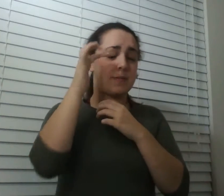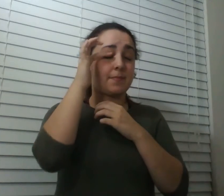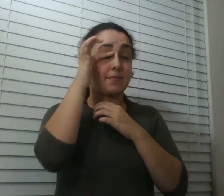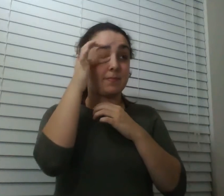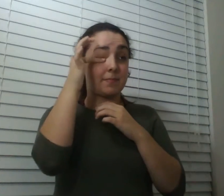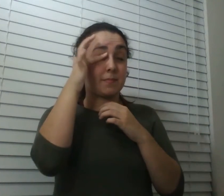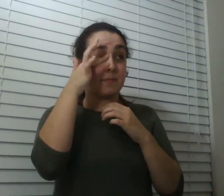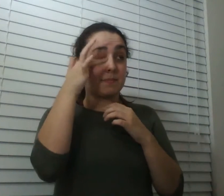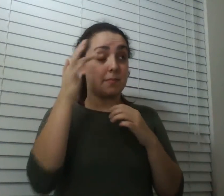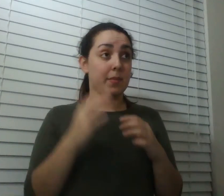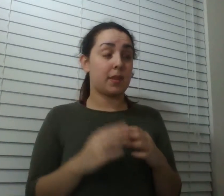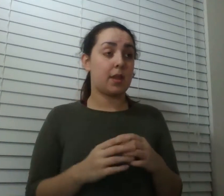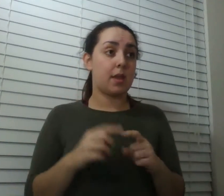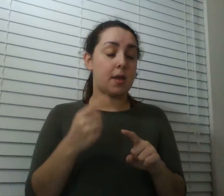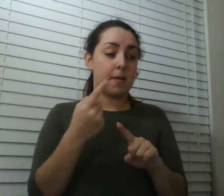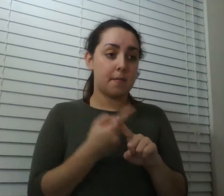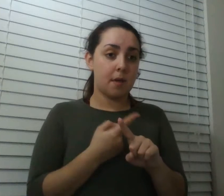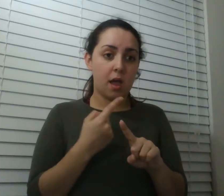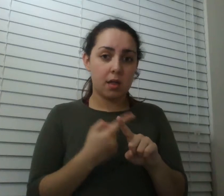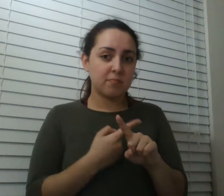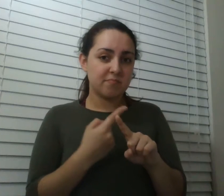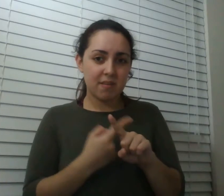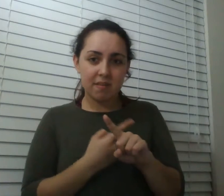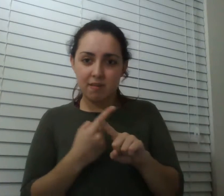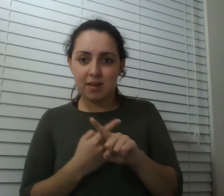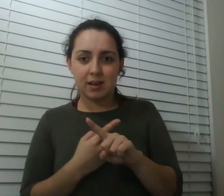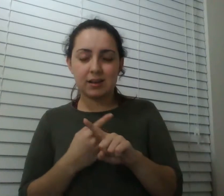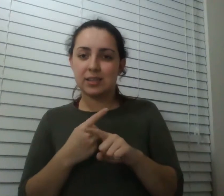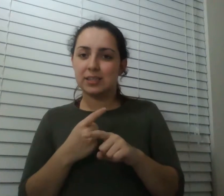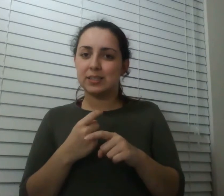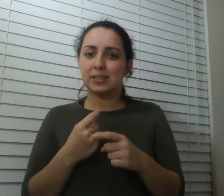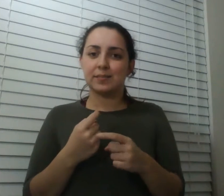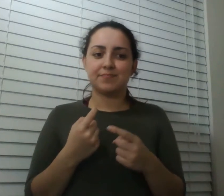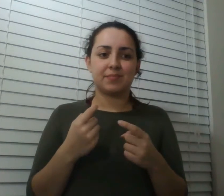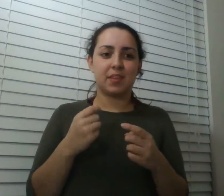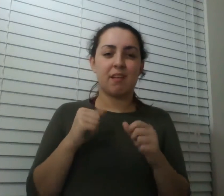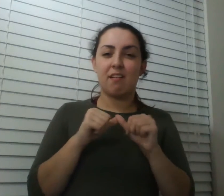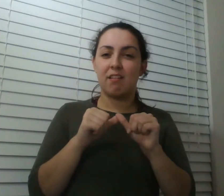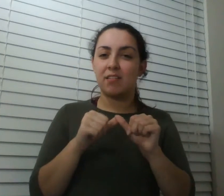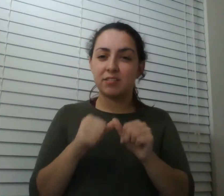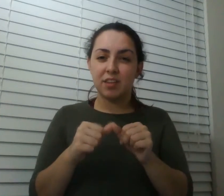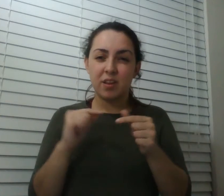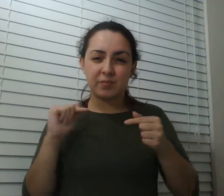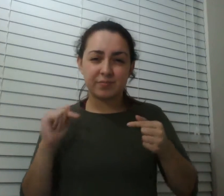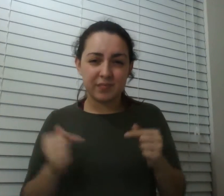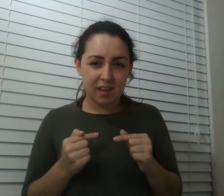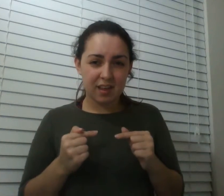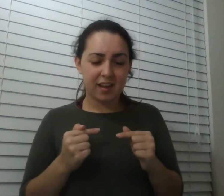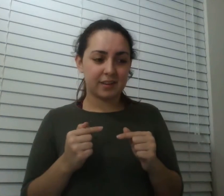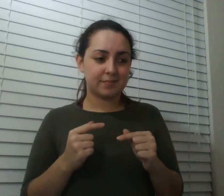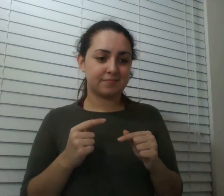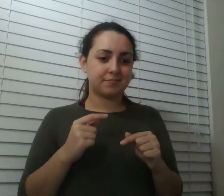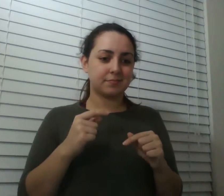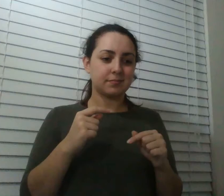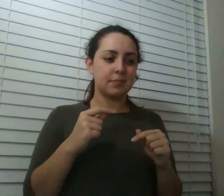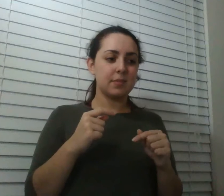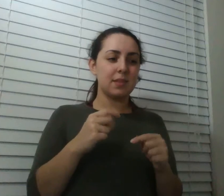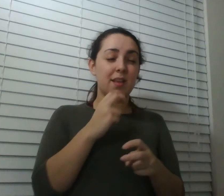months passed and it didn't go away and it was making it very difficult for me to sleep it started to interfere with my thinking